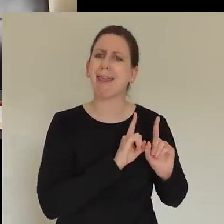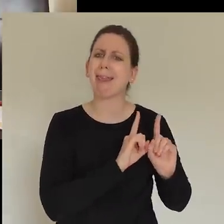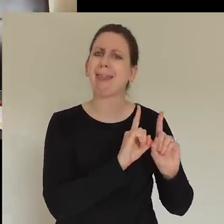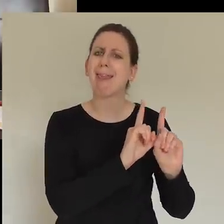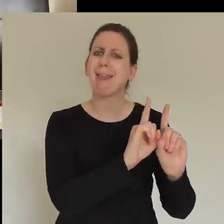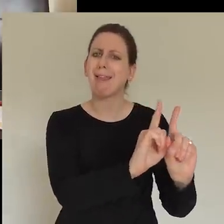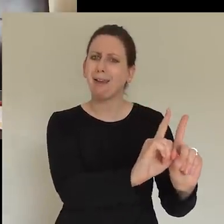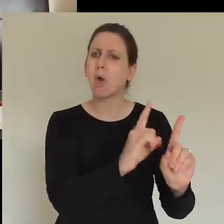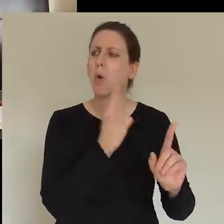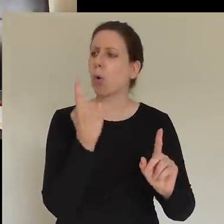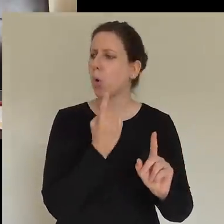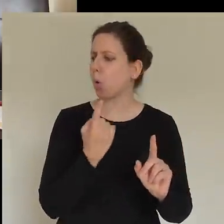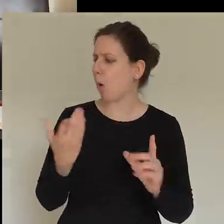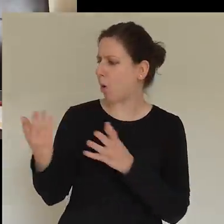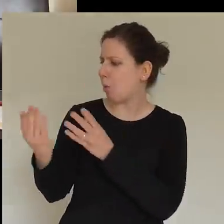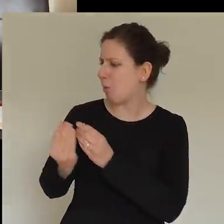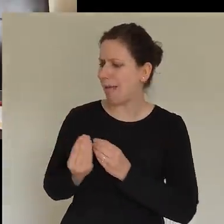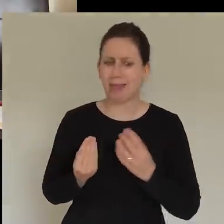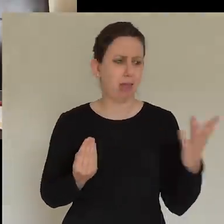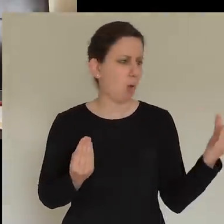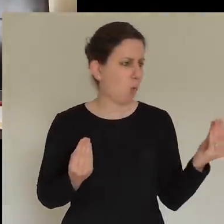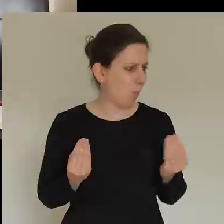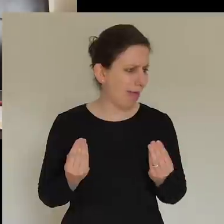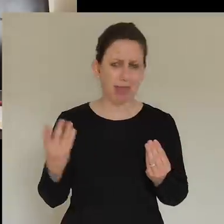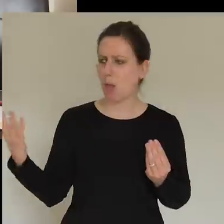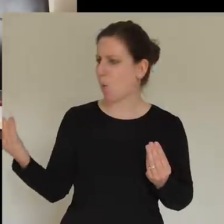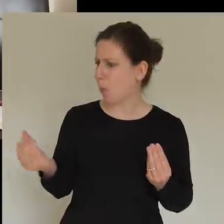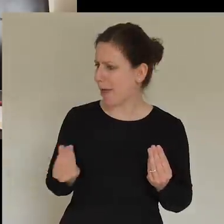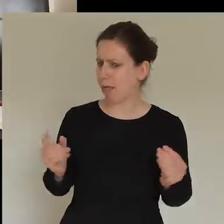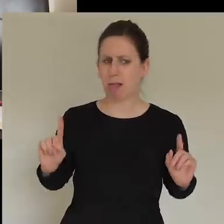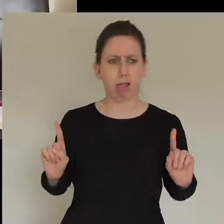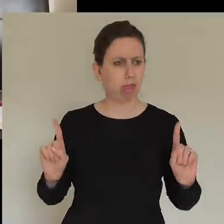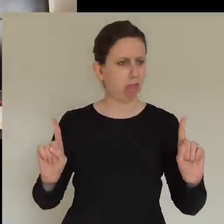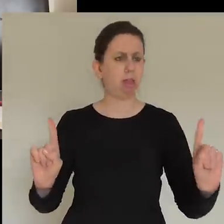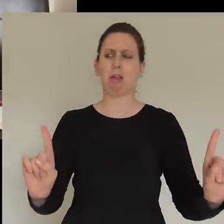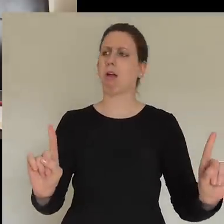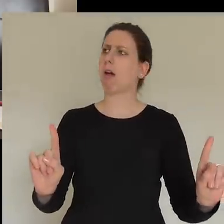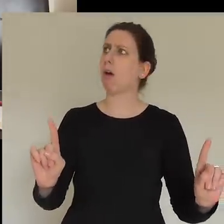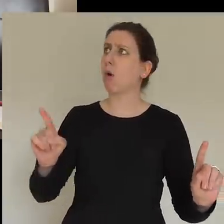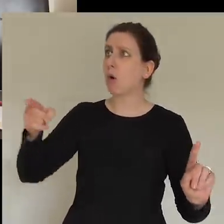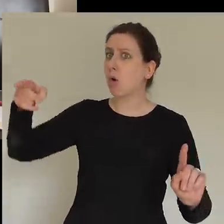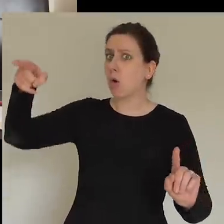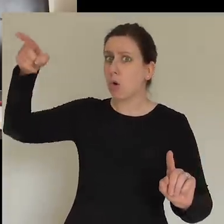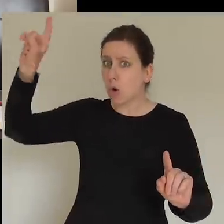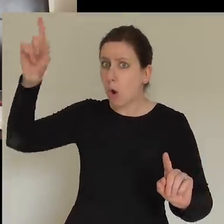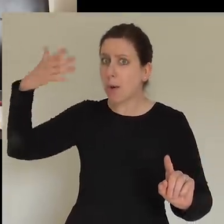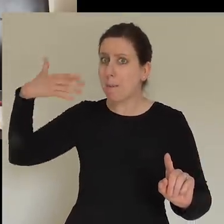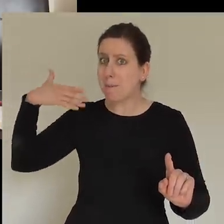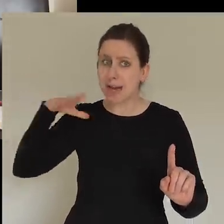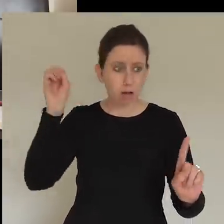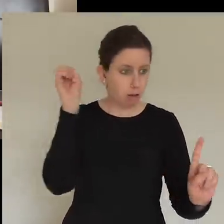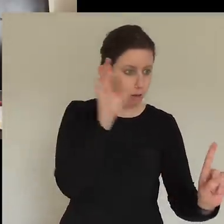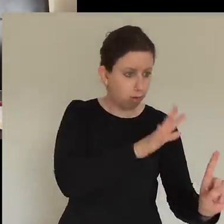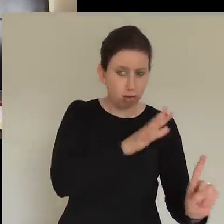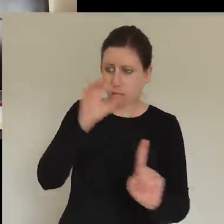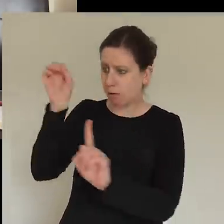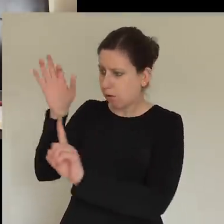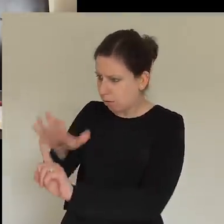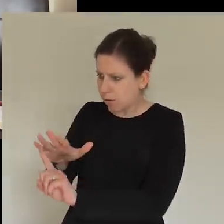who's alongside me and what I'm doing? Are they the people that God's appointed? Are they the people I'm meant to be ministering with?